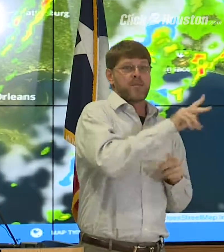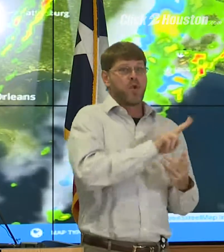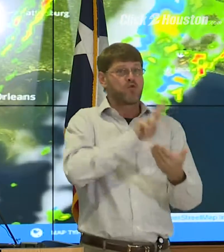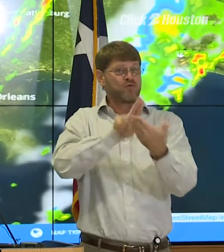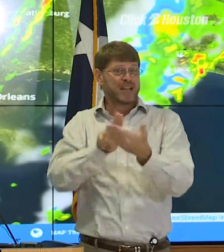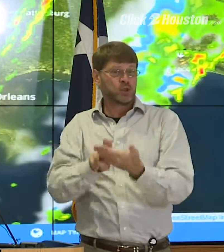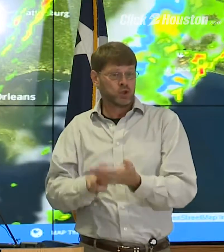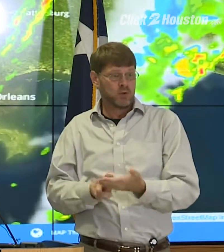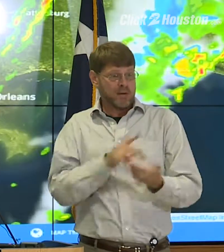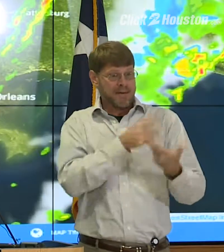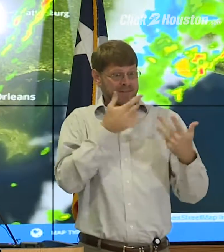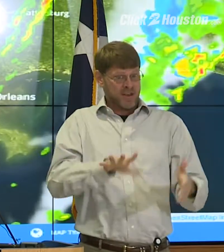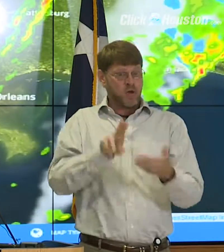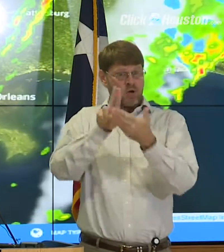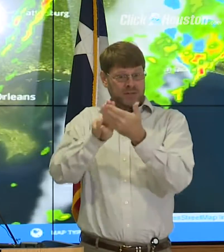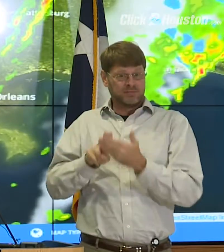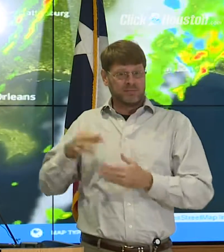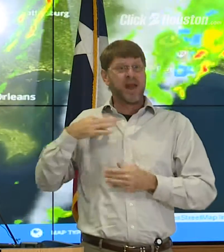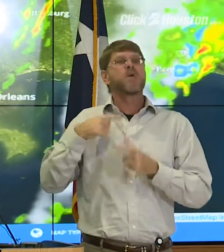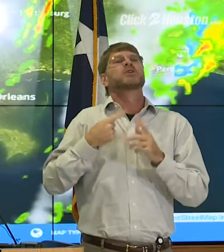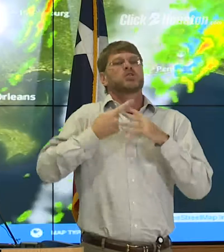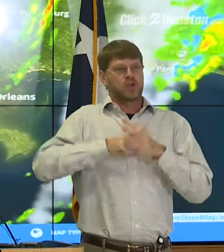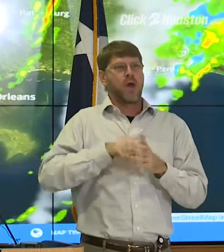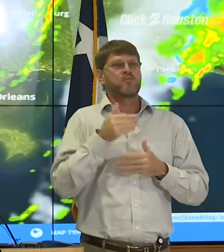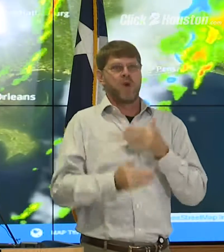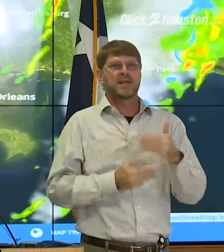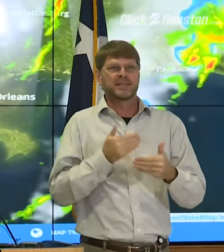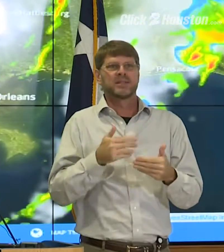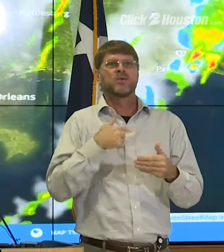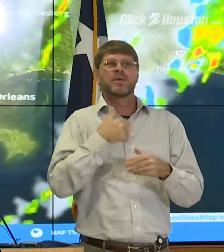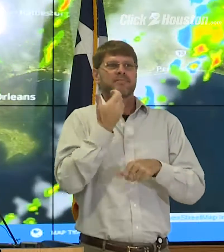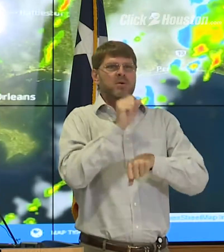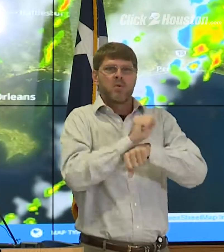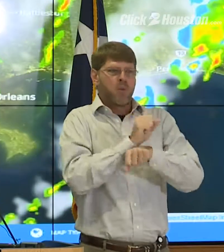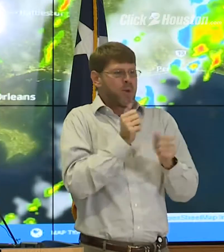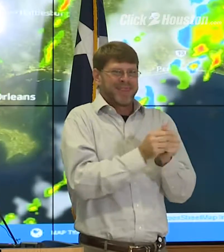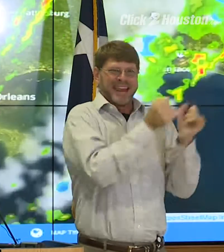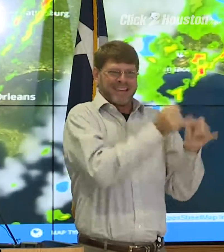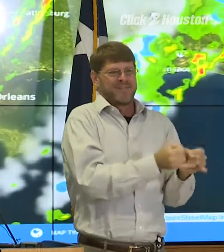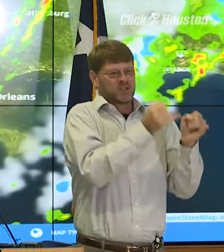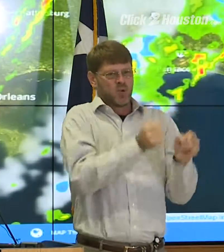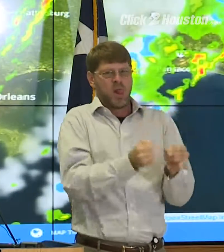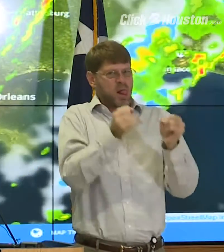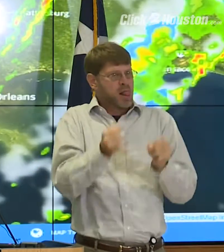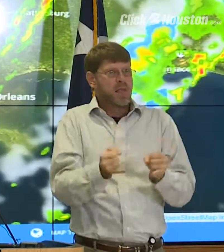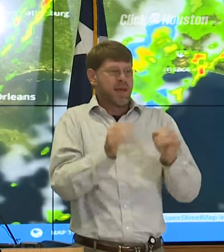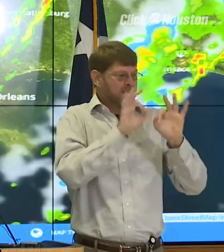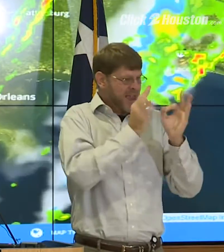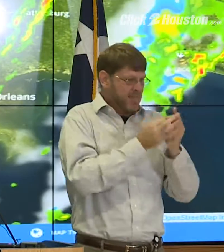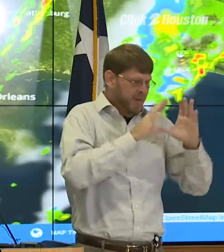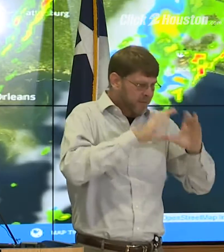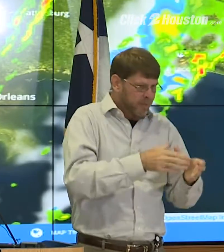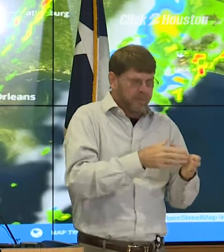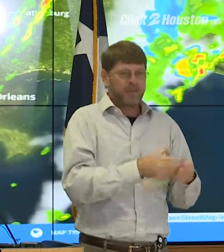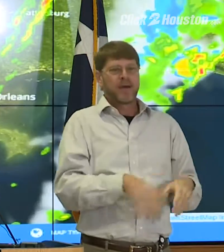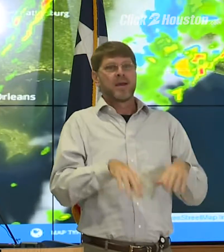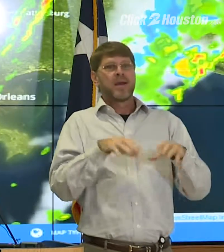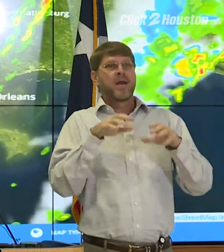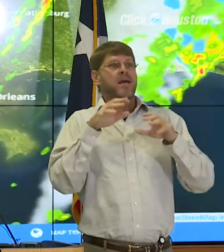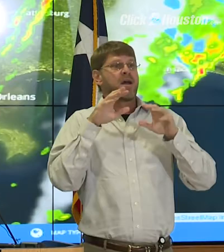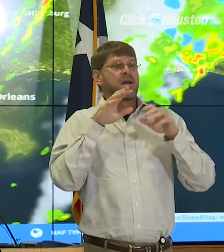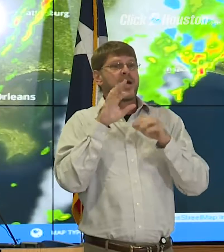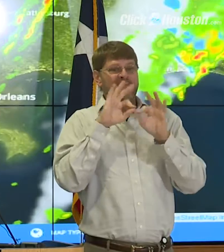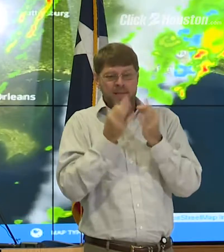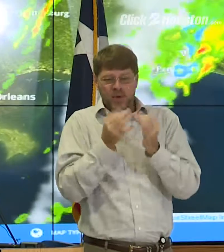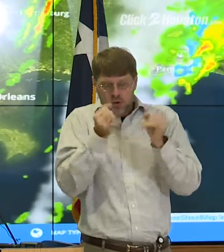Once they register, we begin the process and we do case work with each individual, each individual family, individual units.